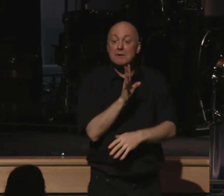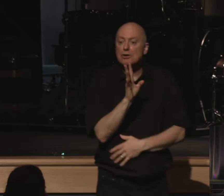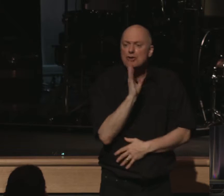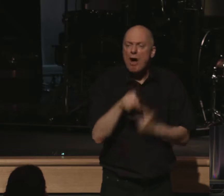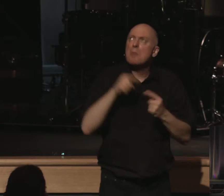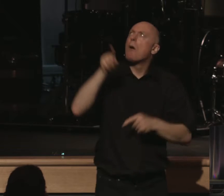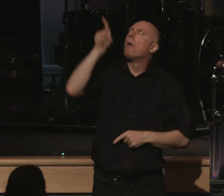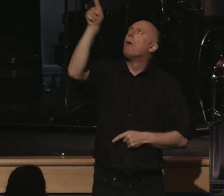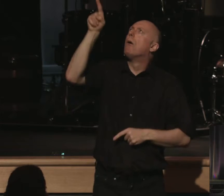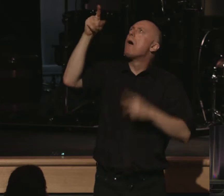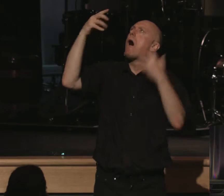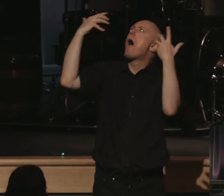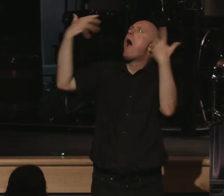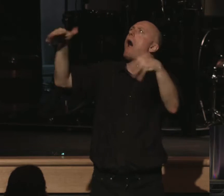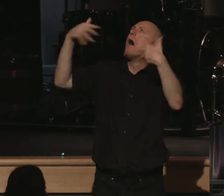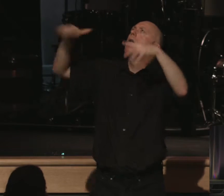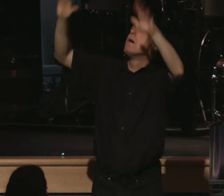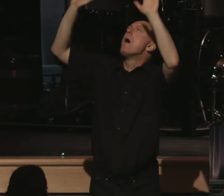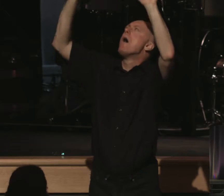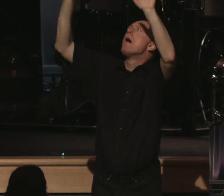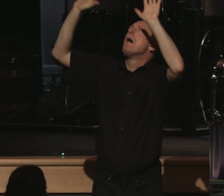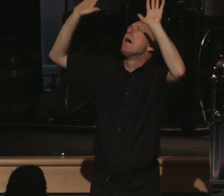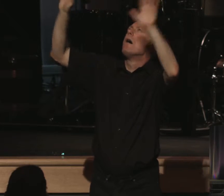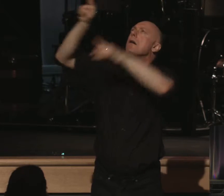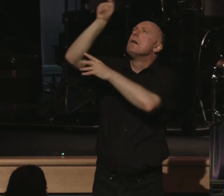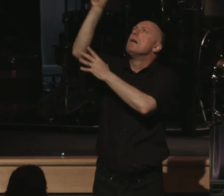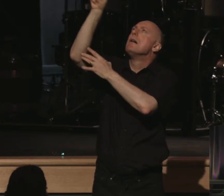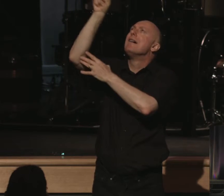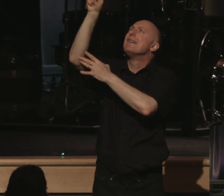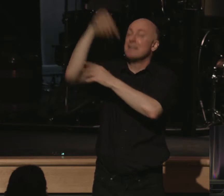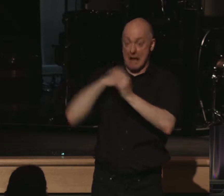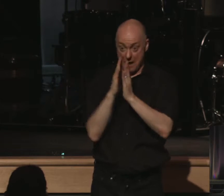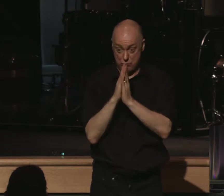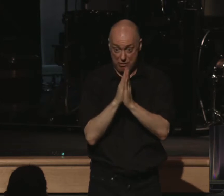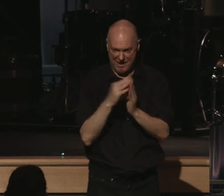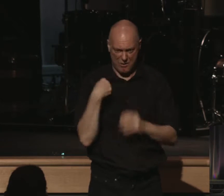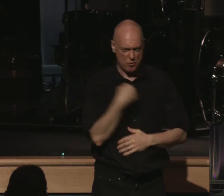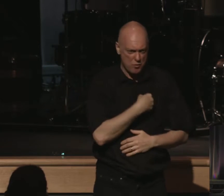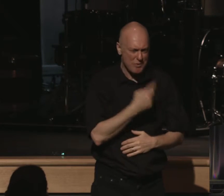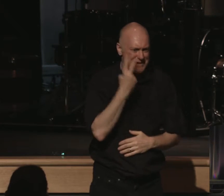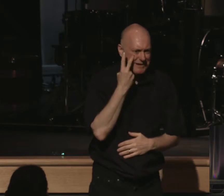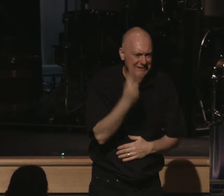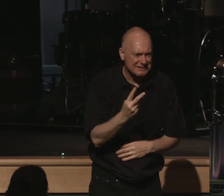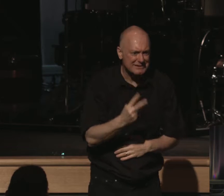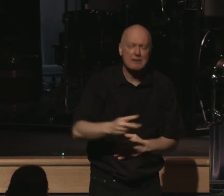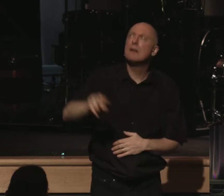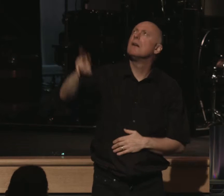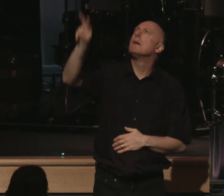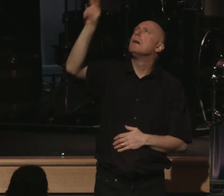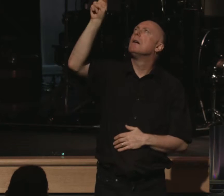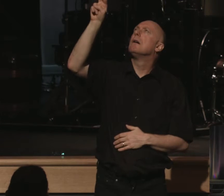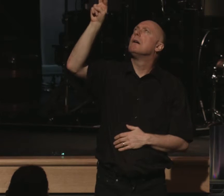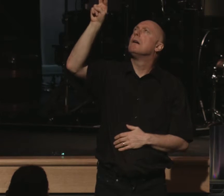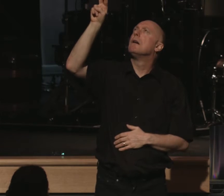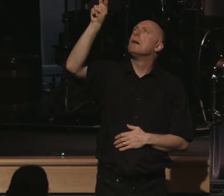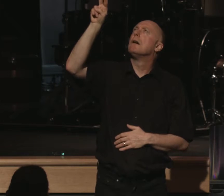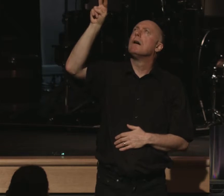the awesome greatness of our God. And I pray that as we see the awesome greatness of our God, it causes us